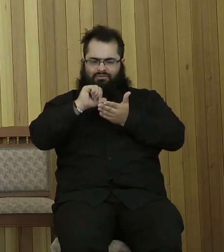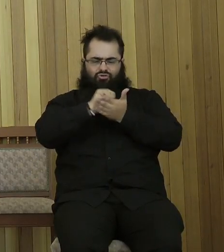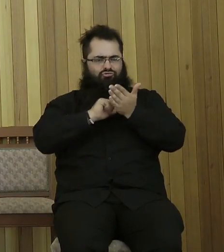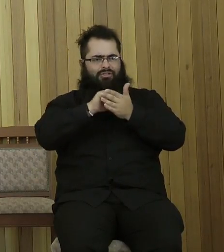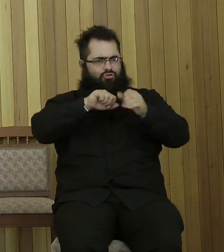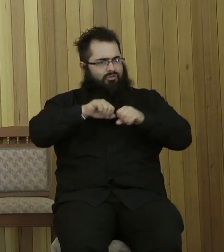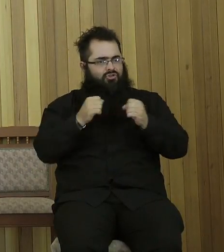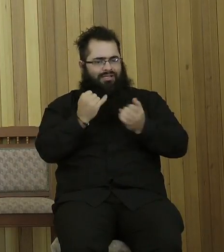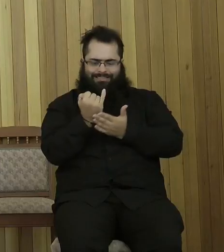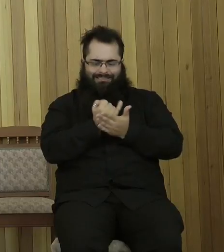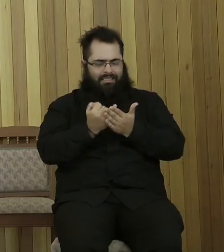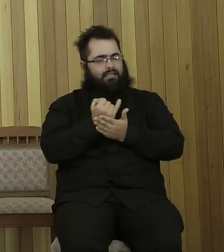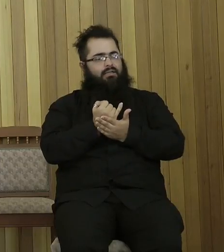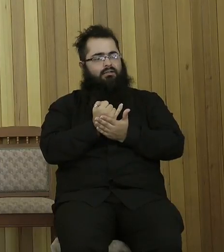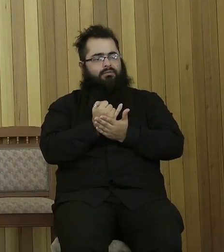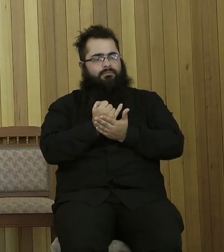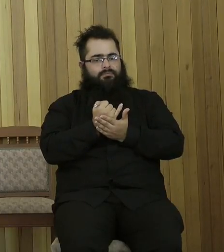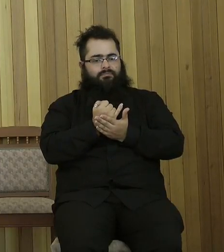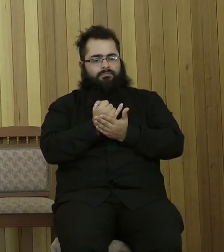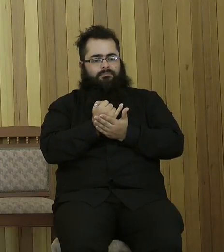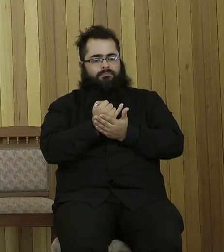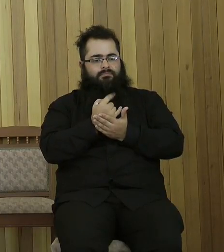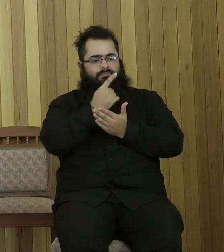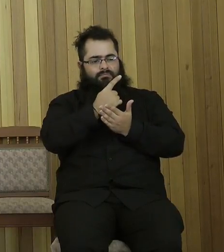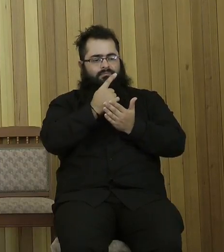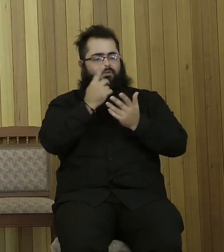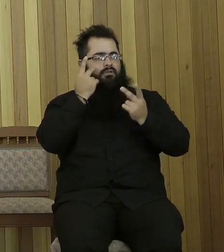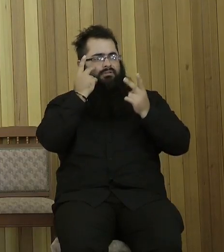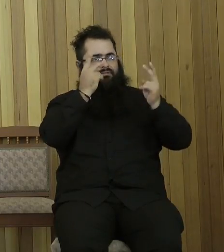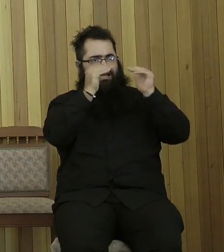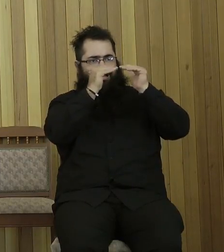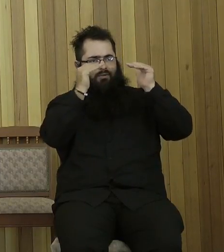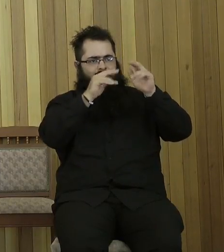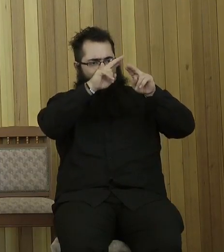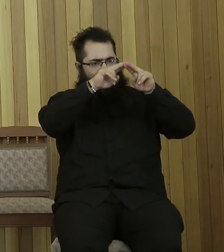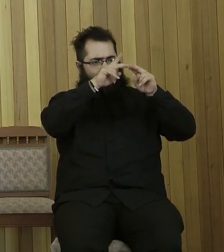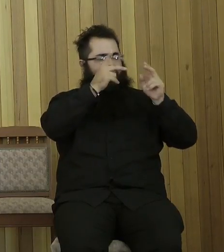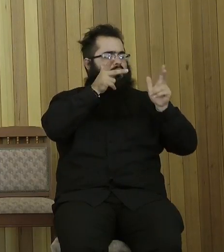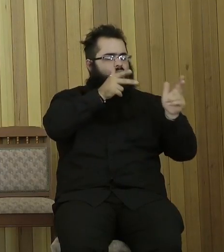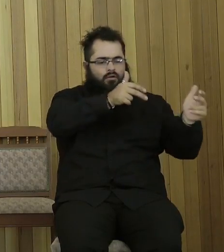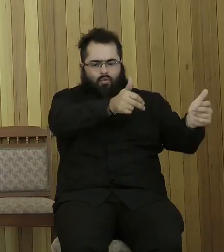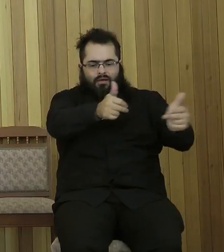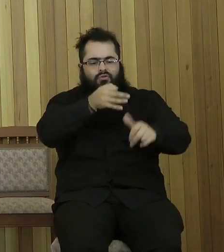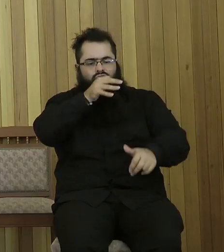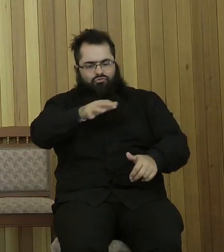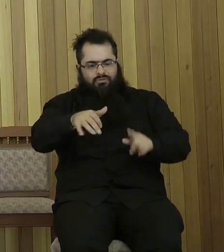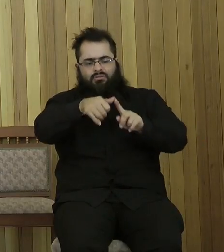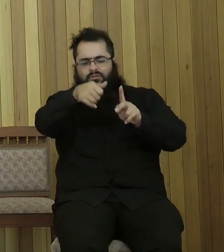guilty, clearing the guilty, visiting the iniquity of the fathers upon the children and the children's children to the third and fourth